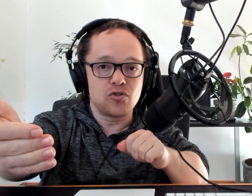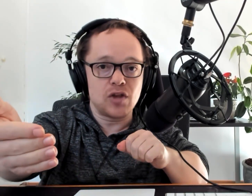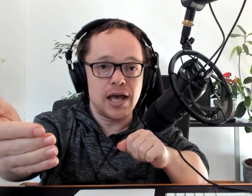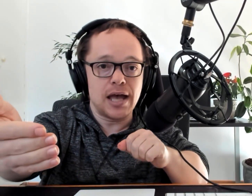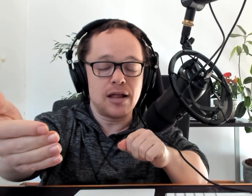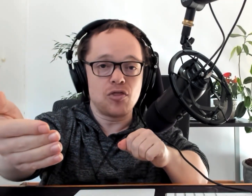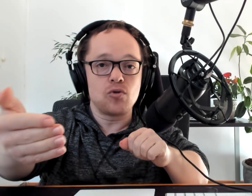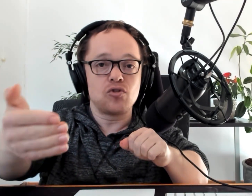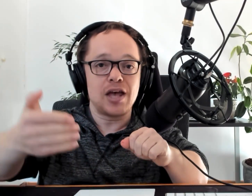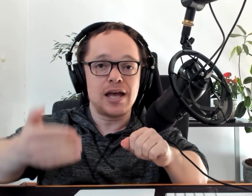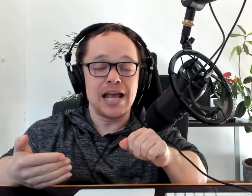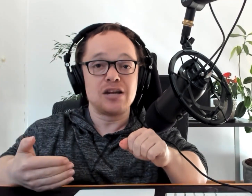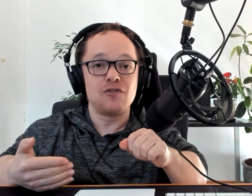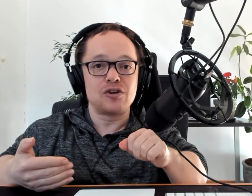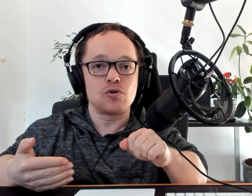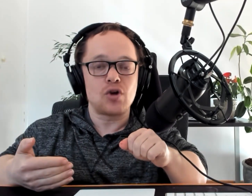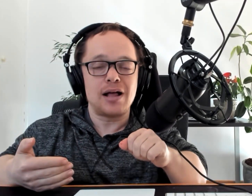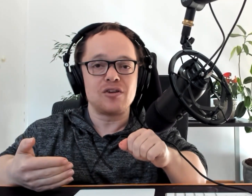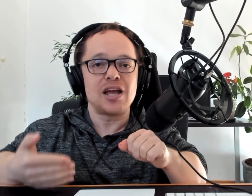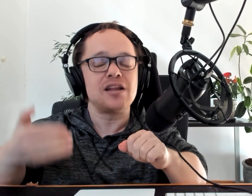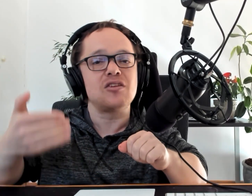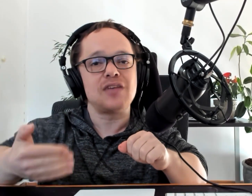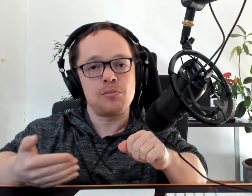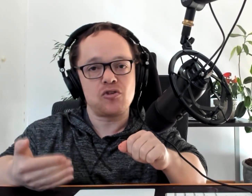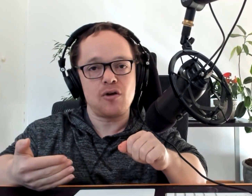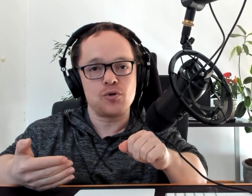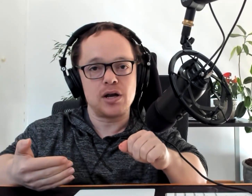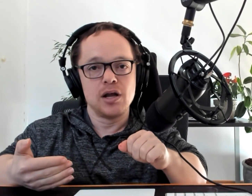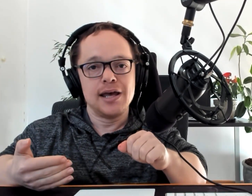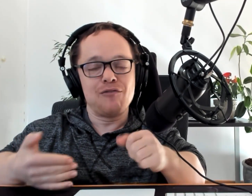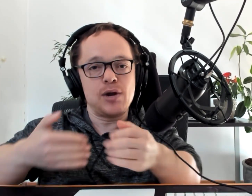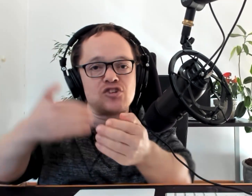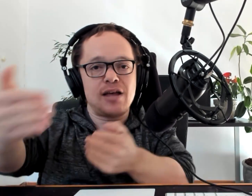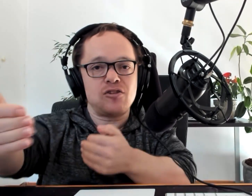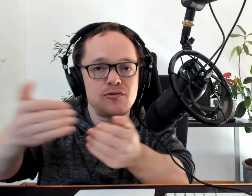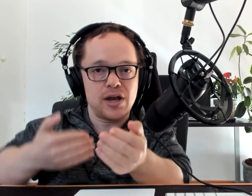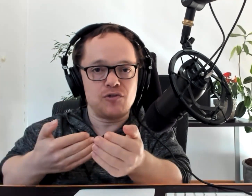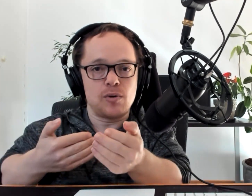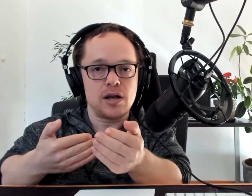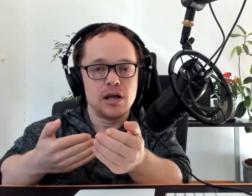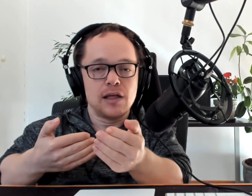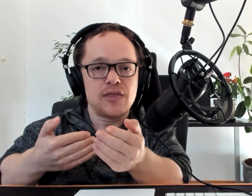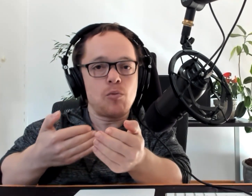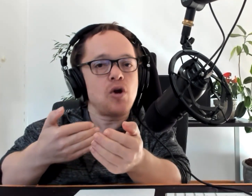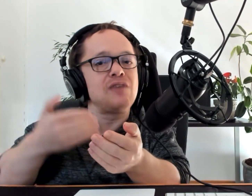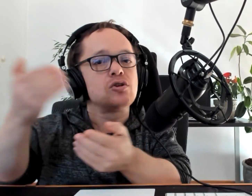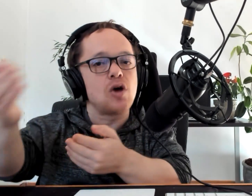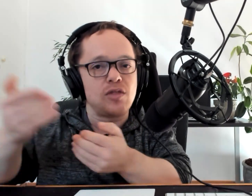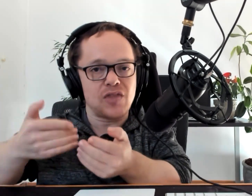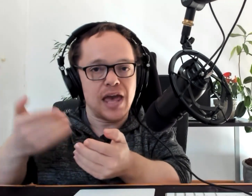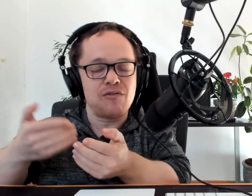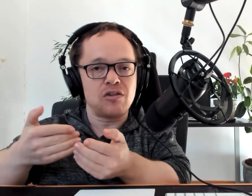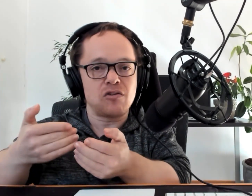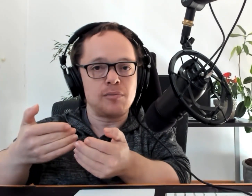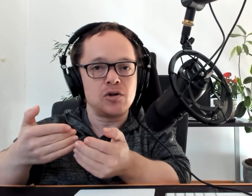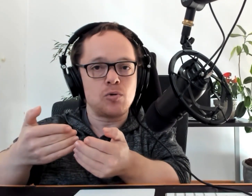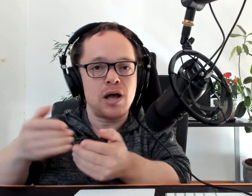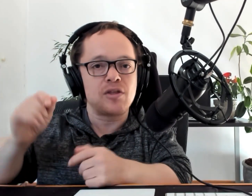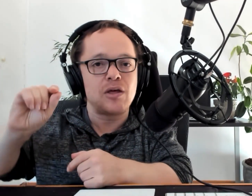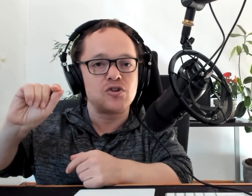individual drivers. And it's the same with software. If we adjust it for everyone, they won't even know that they have accessibility requirements. They'll